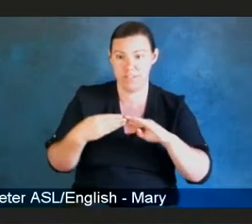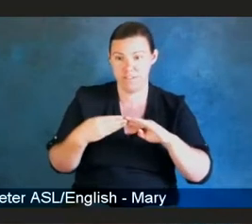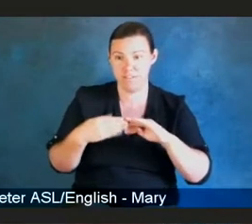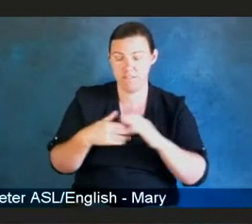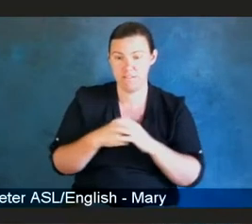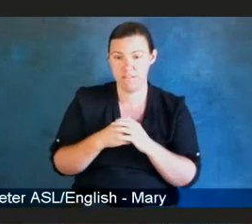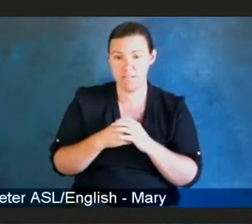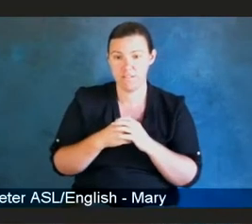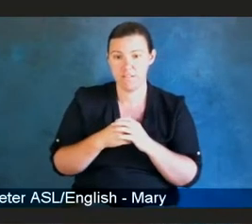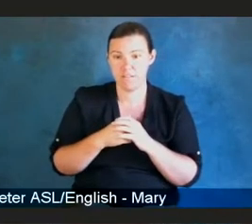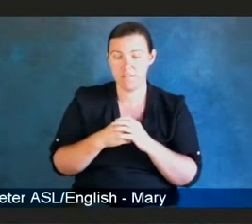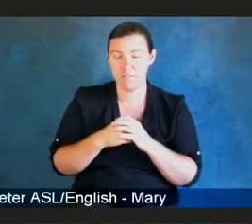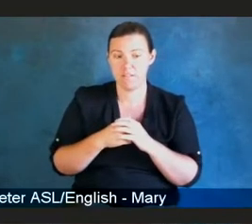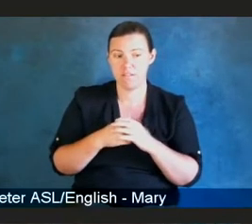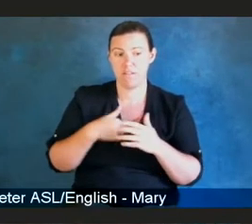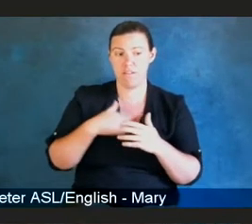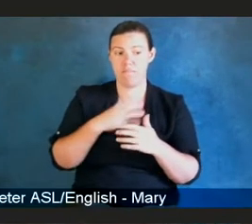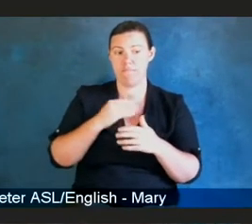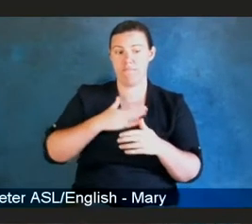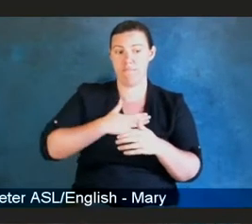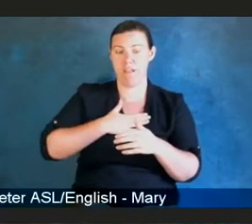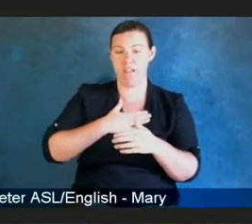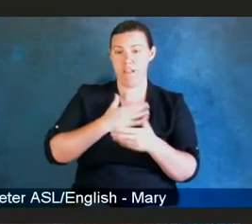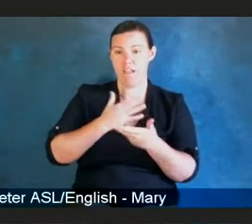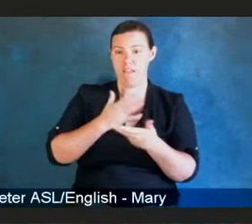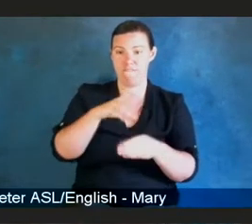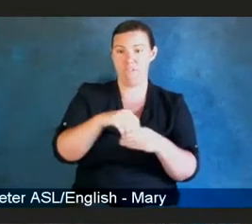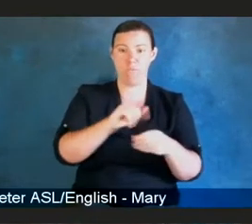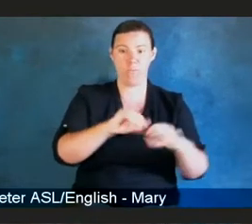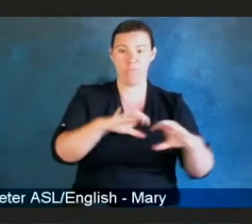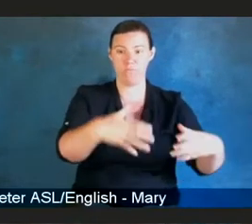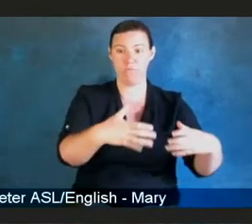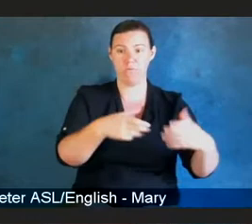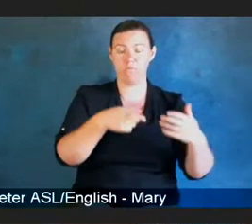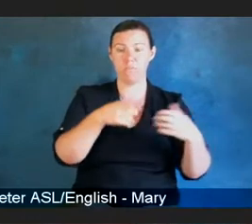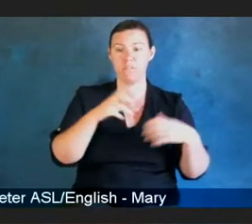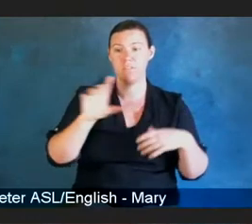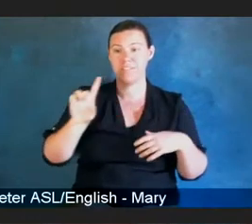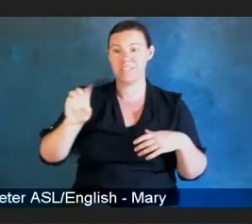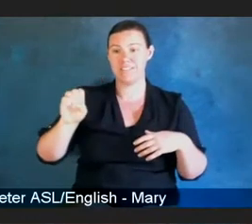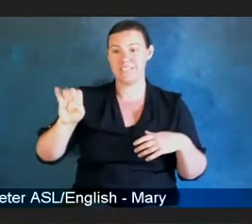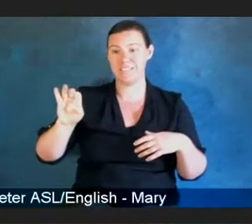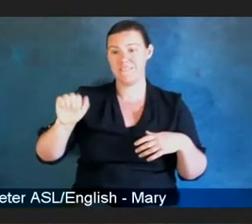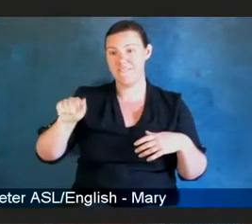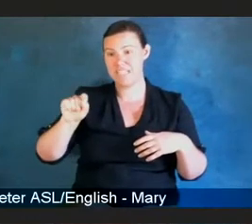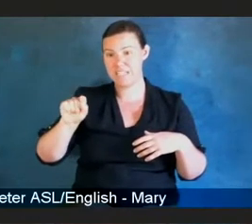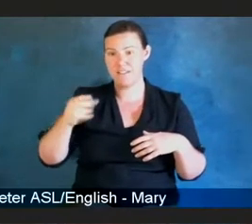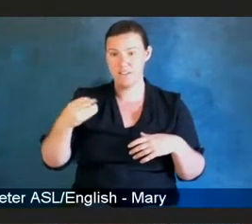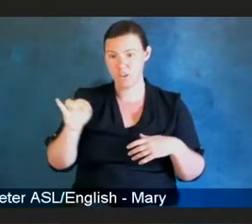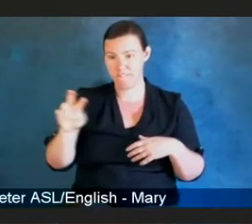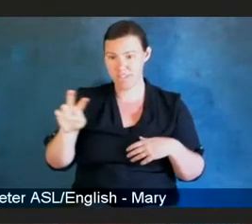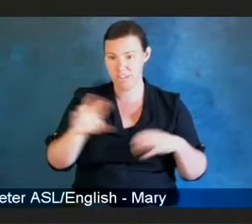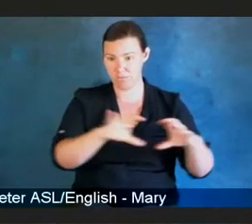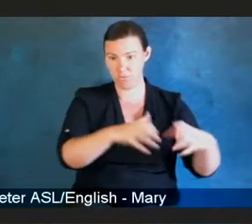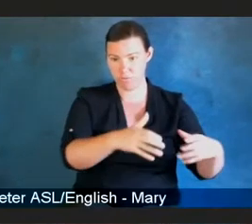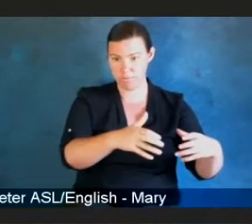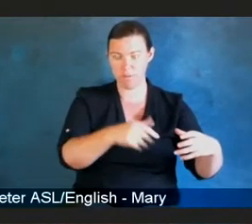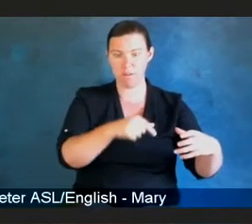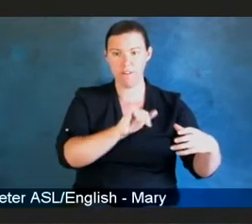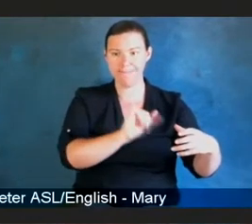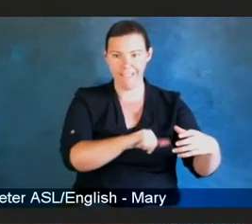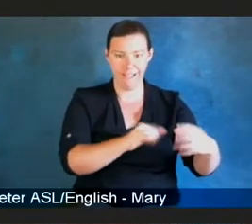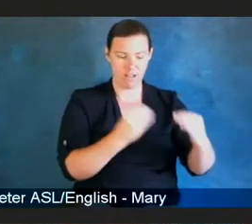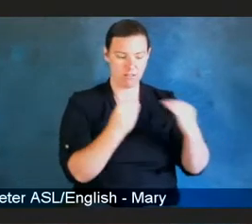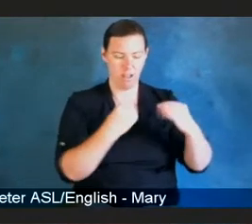was through my involvement with Defeat HIV that I learned the reason Native Americans are the most